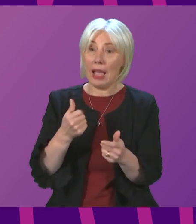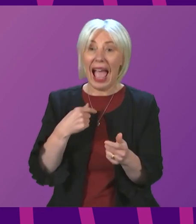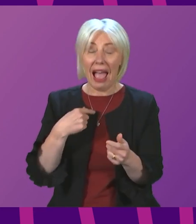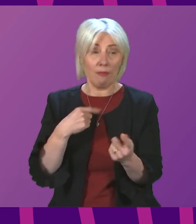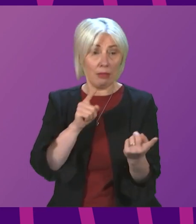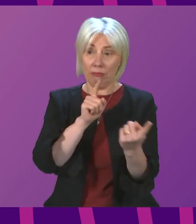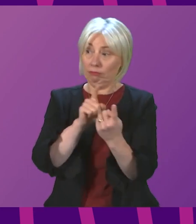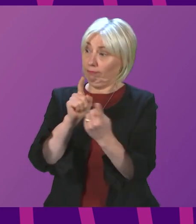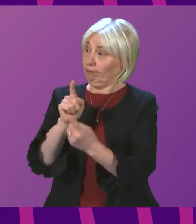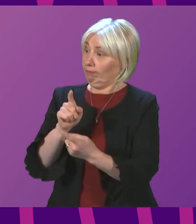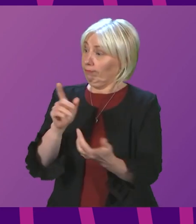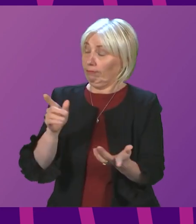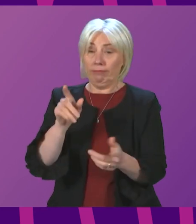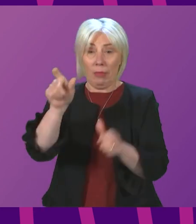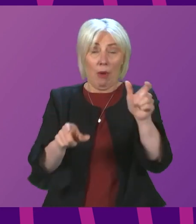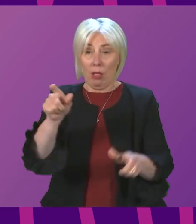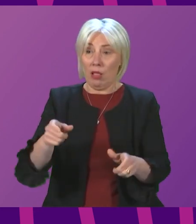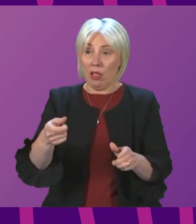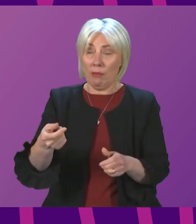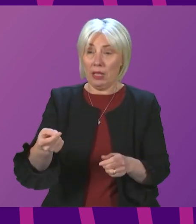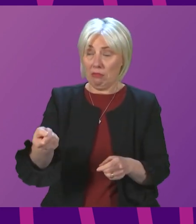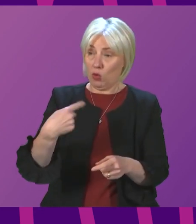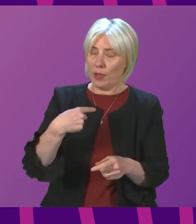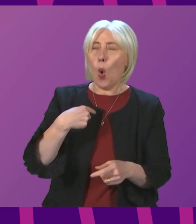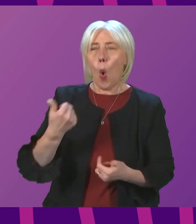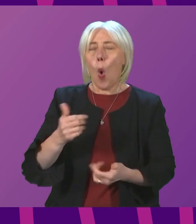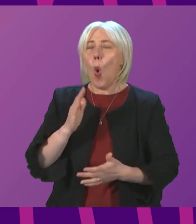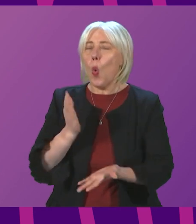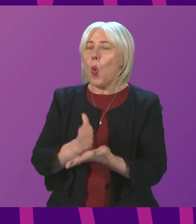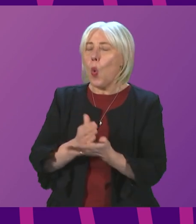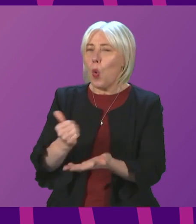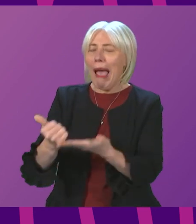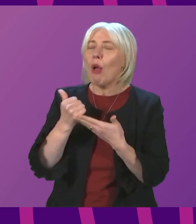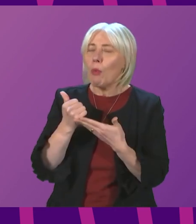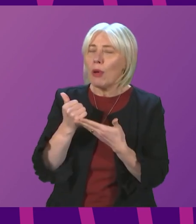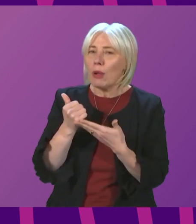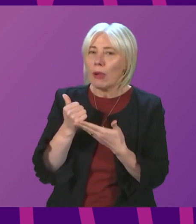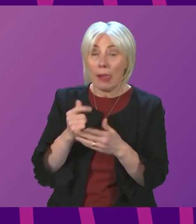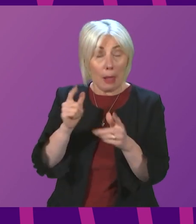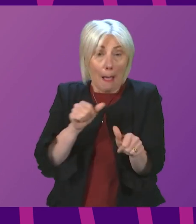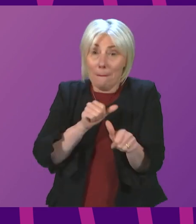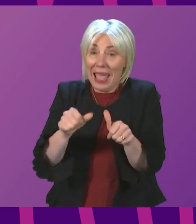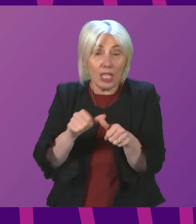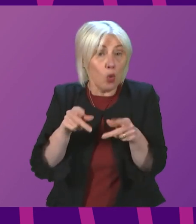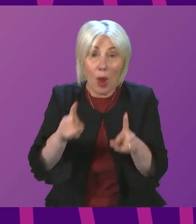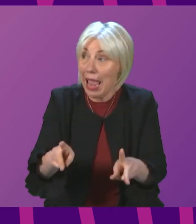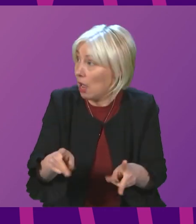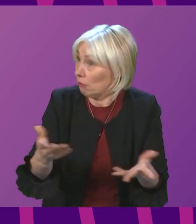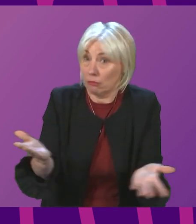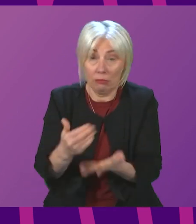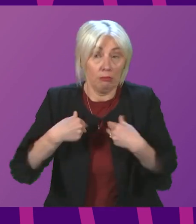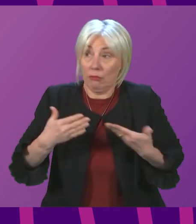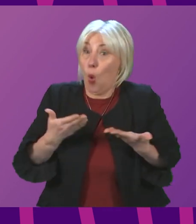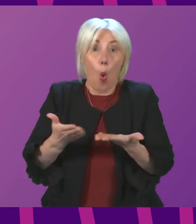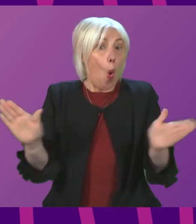you know, representations from people saying that something like that would be helpful. If there is a better way of doing this, I am open